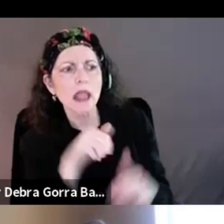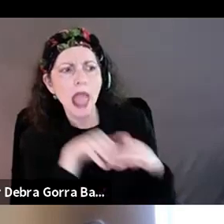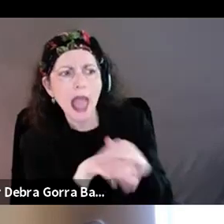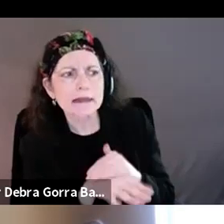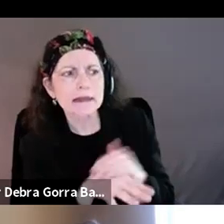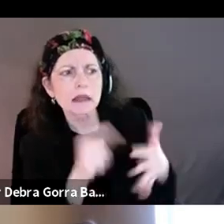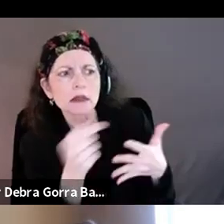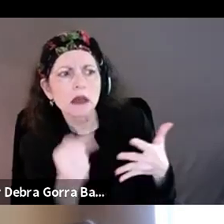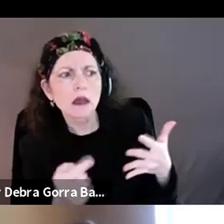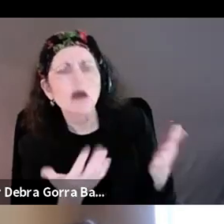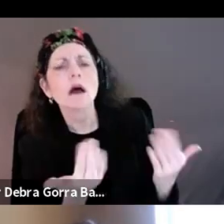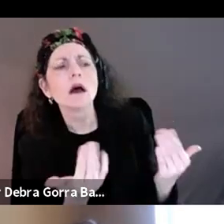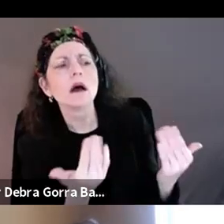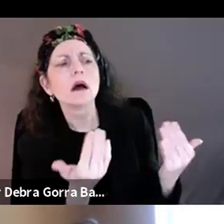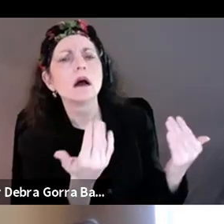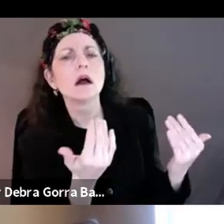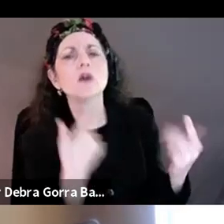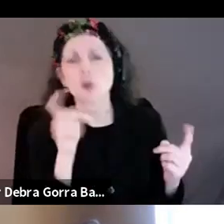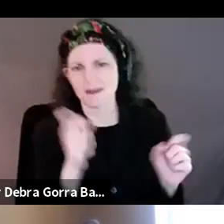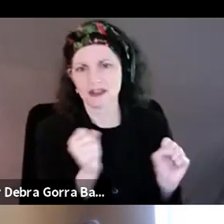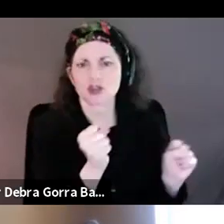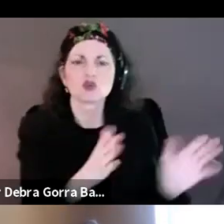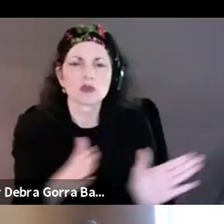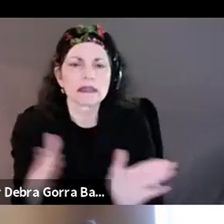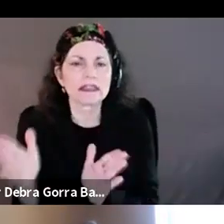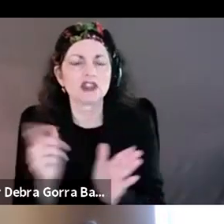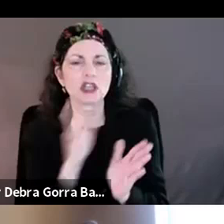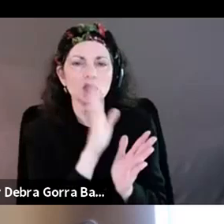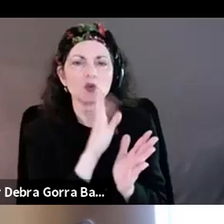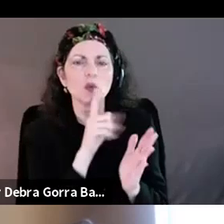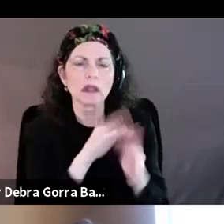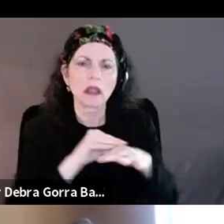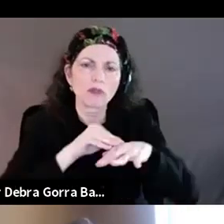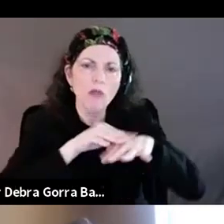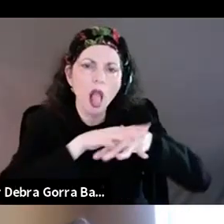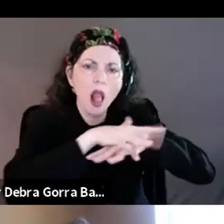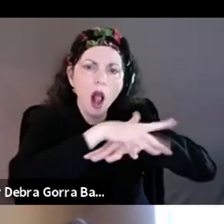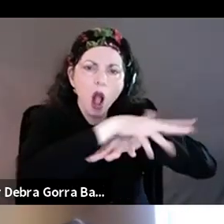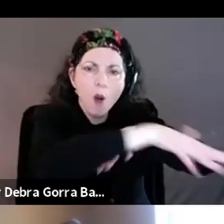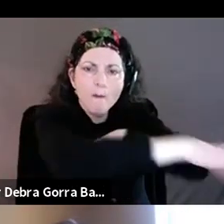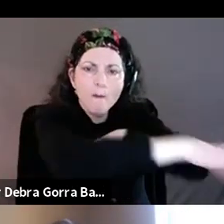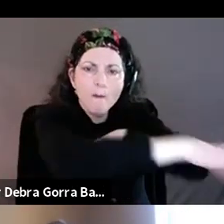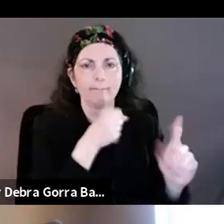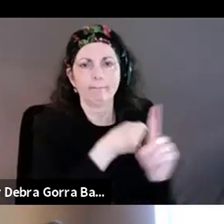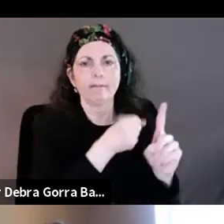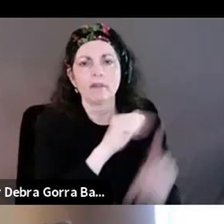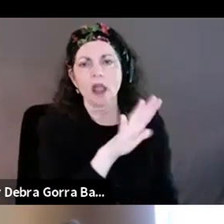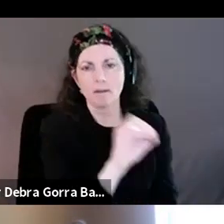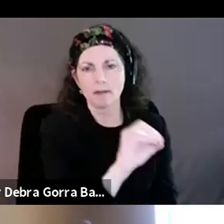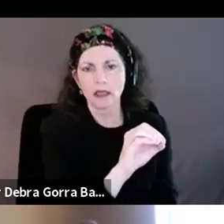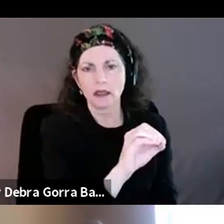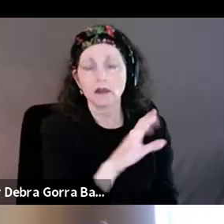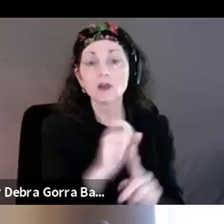and, and really being strategic in that way. And so I feel like it's almost that, like we w we could look back at the, um, at the